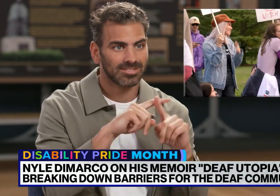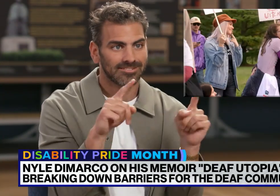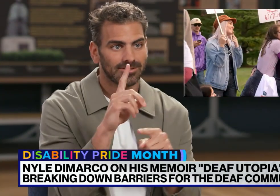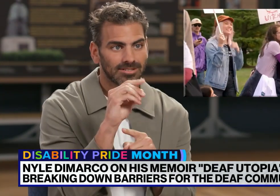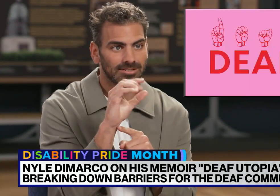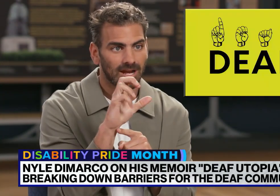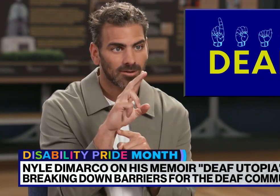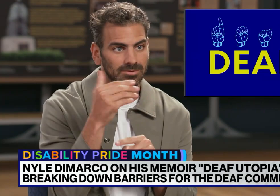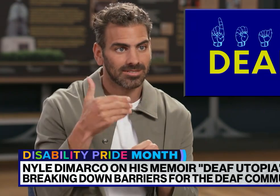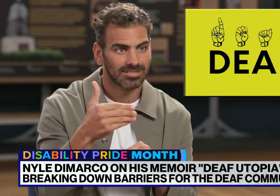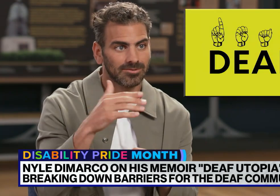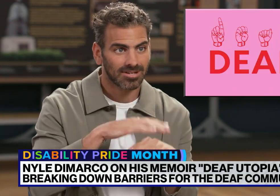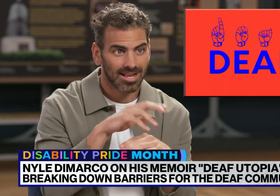different docu-series on Netflix,